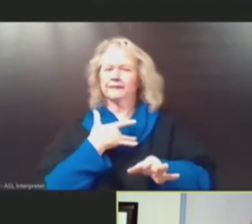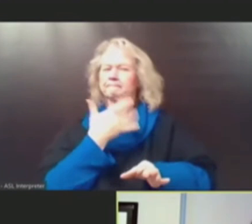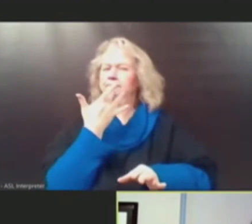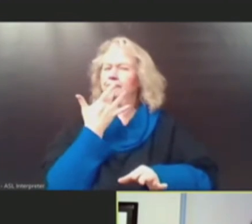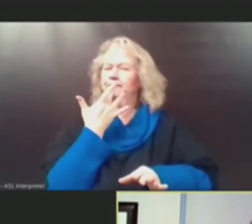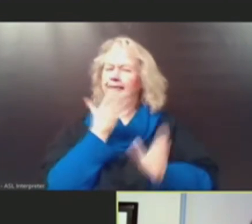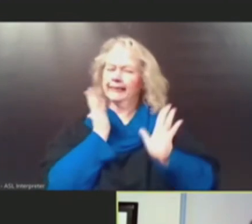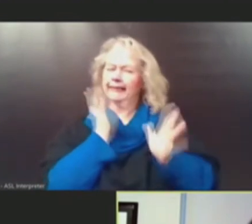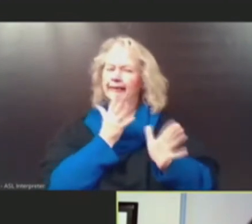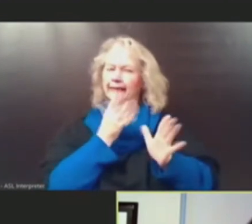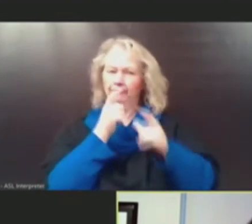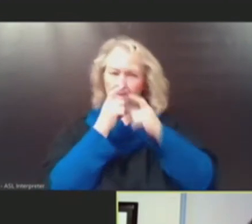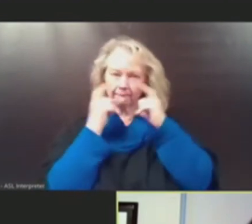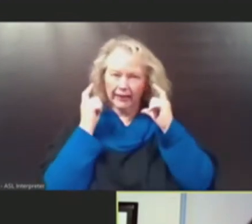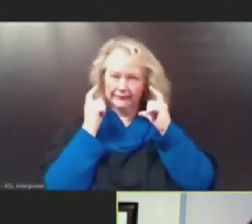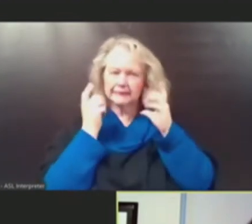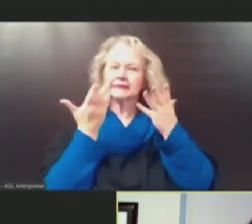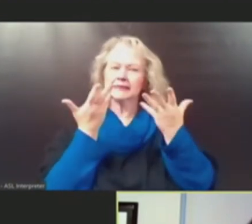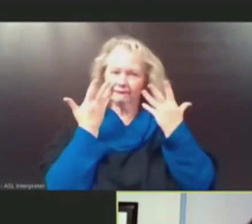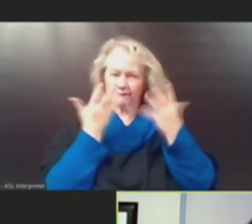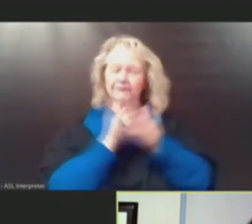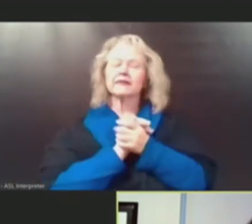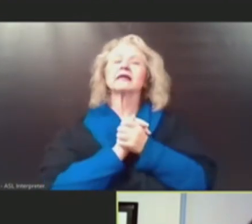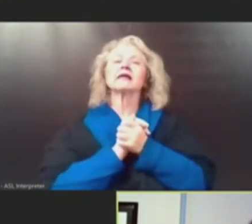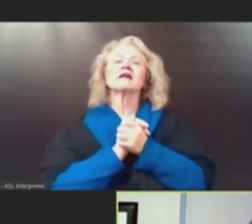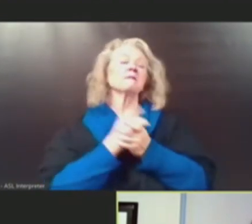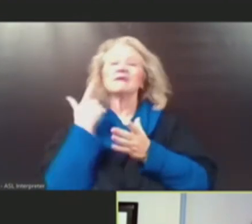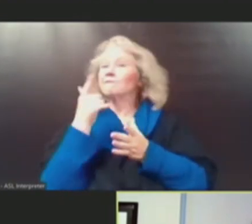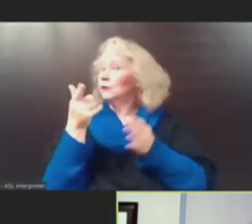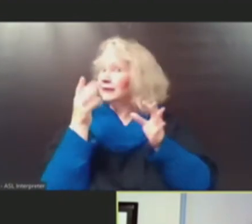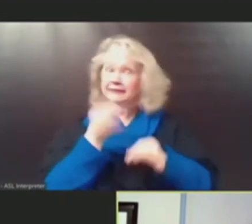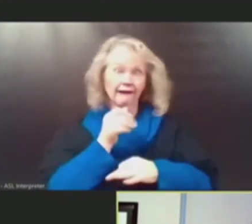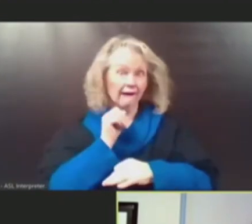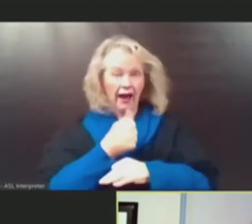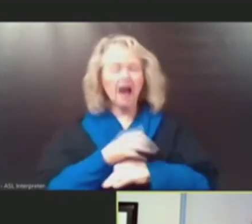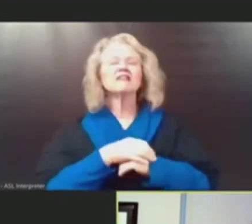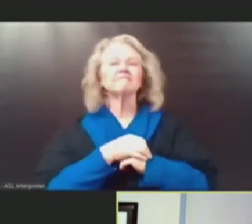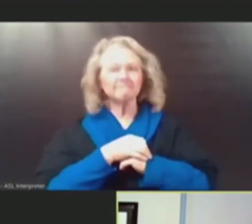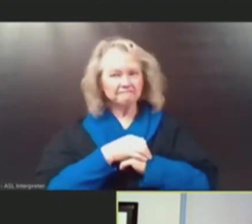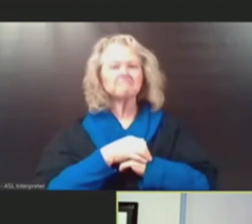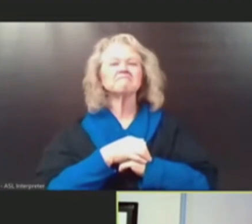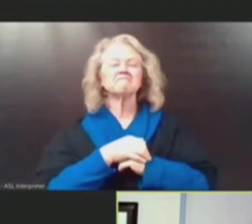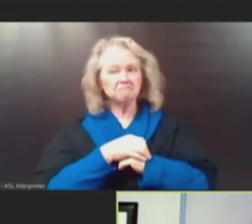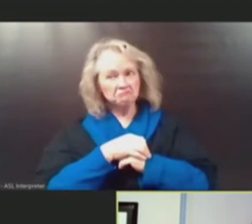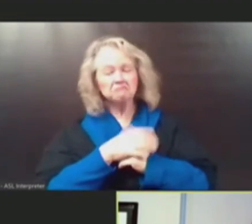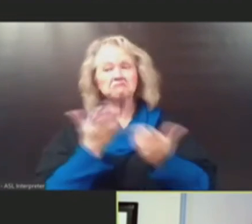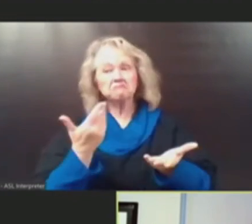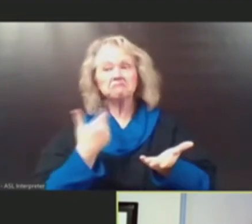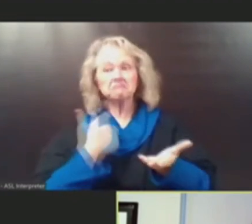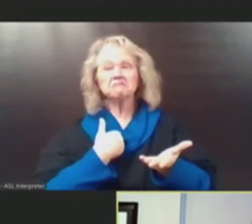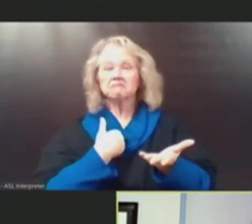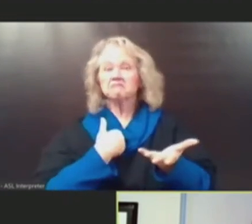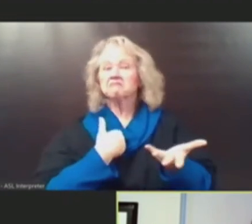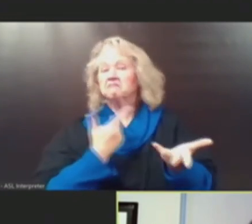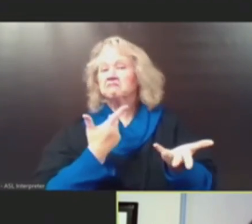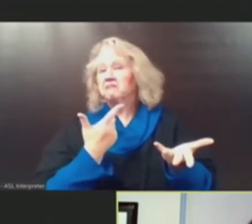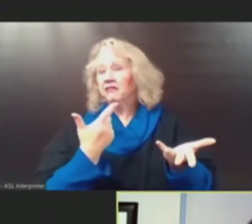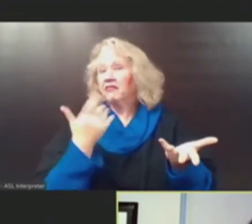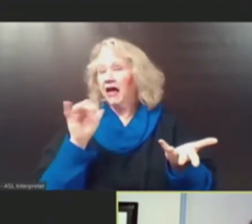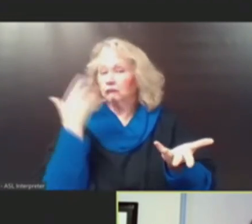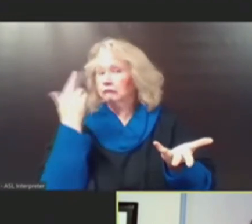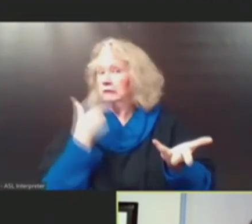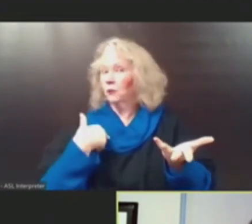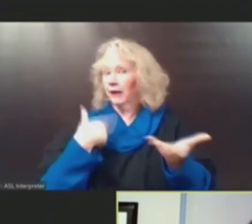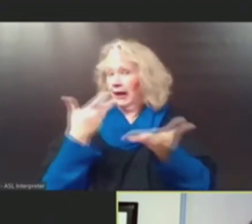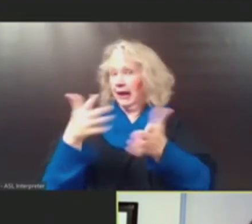what works best for you. However, if you choose not to, that is what we're allowing you to do by removing the statewide mandate,